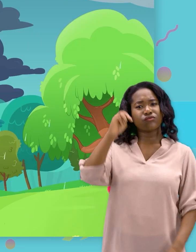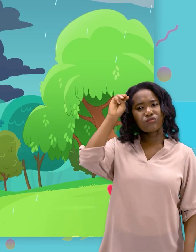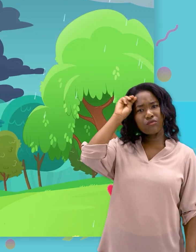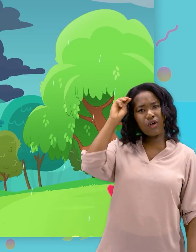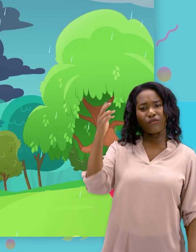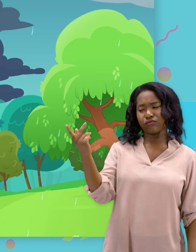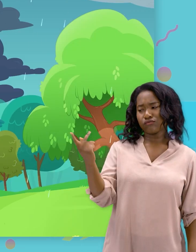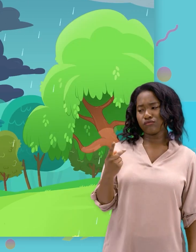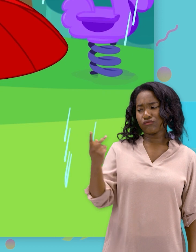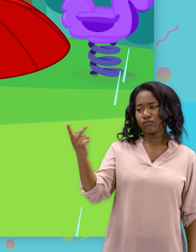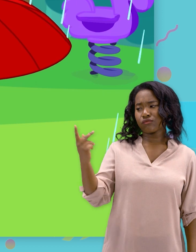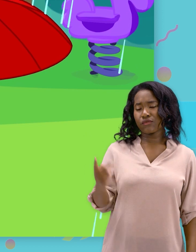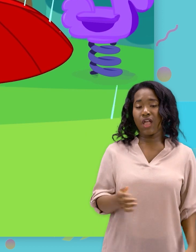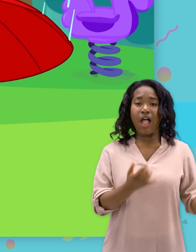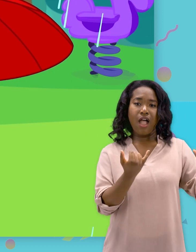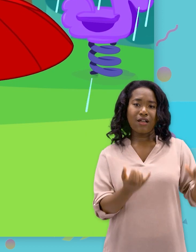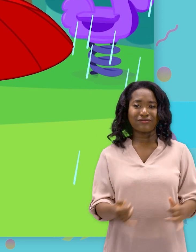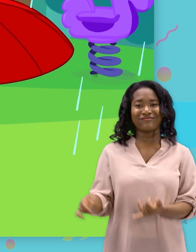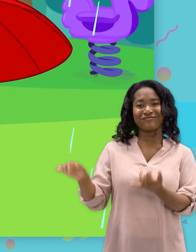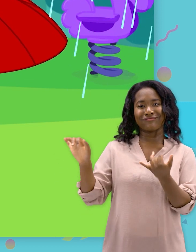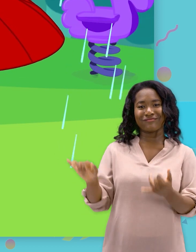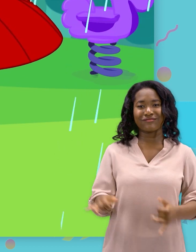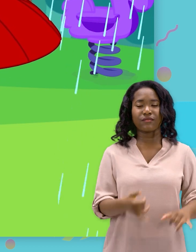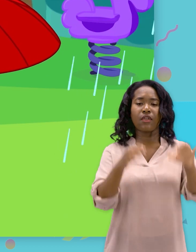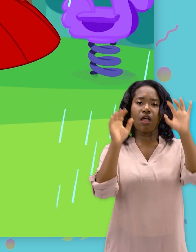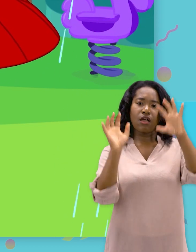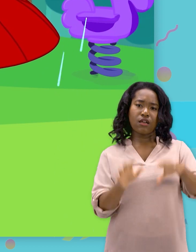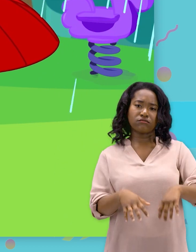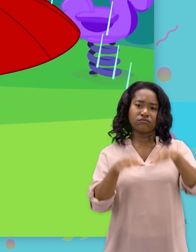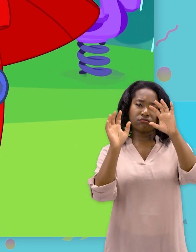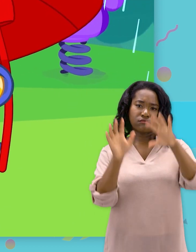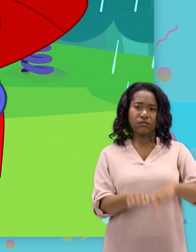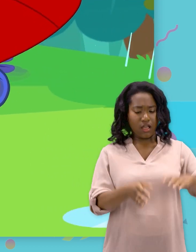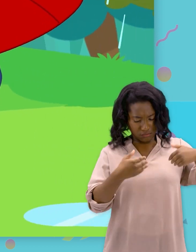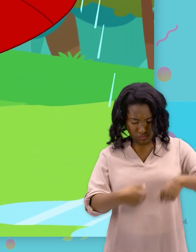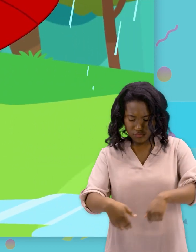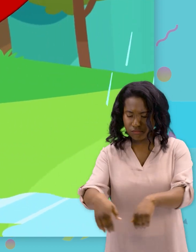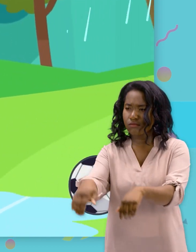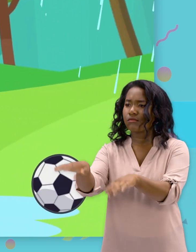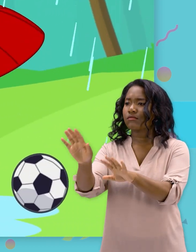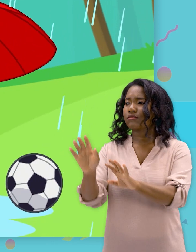Morphle, morph into an Morphle, rain, go away.